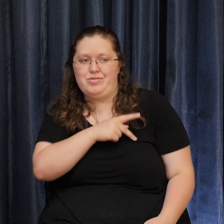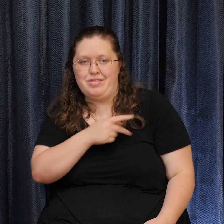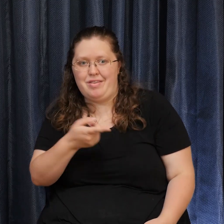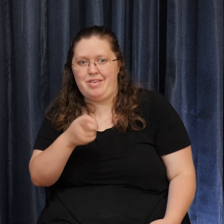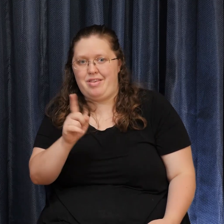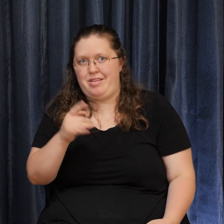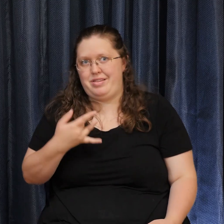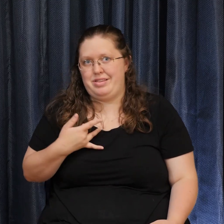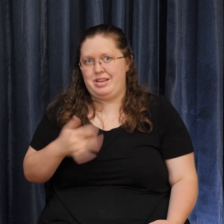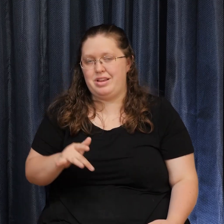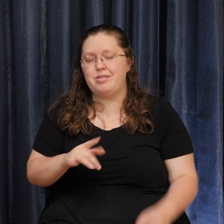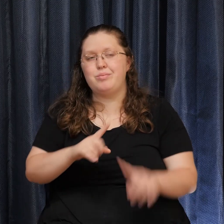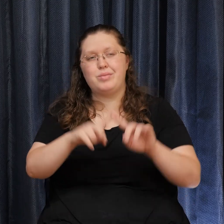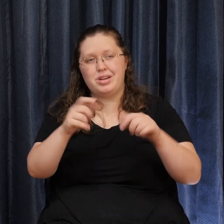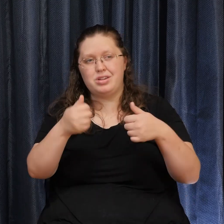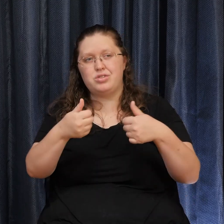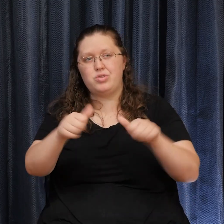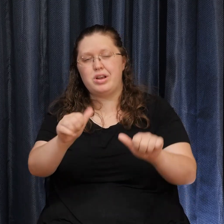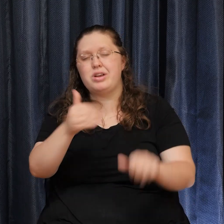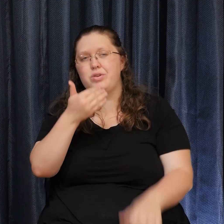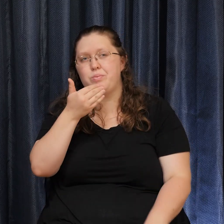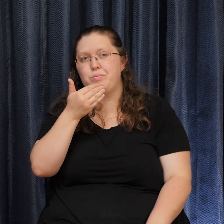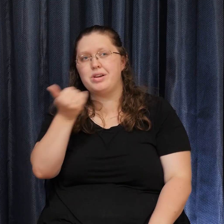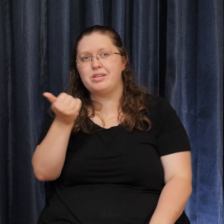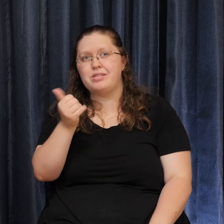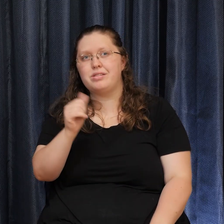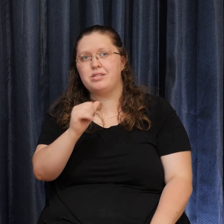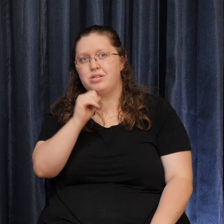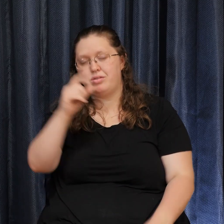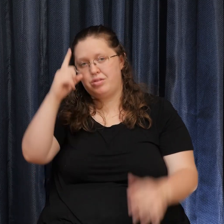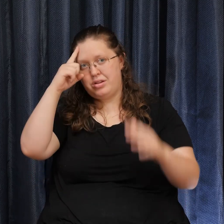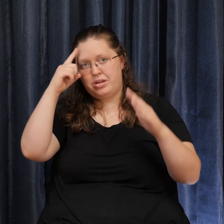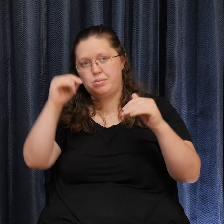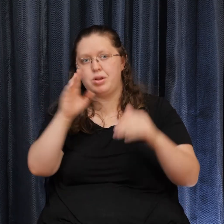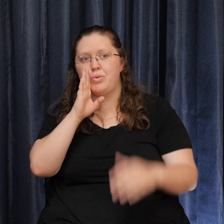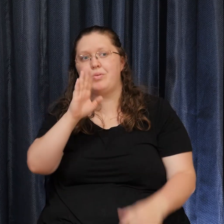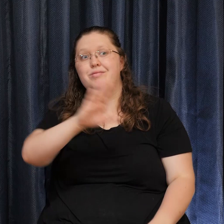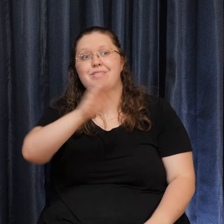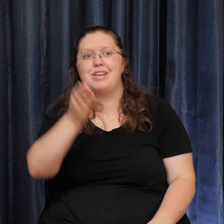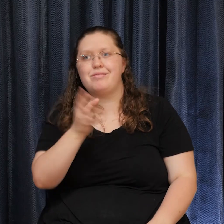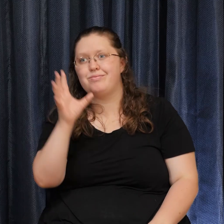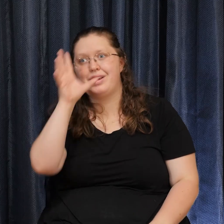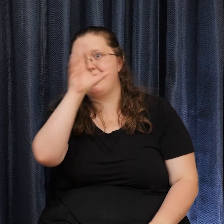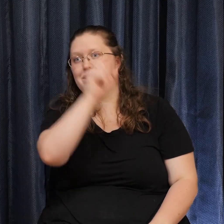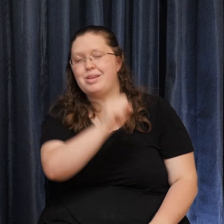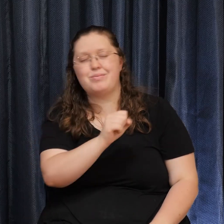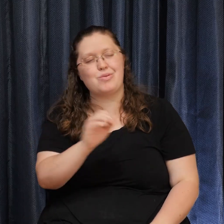Don't expect That you'll never Make another assumption But you can certainly Do your best